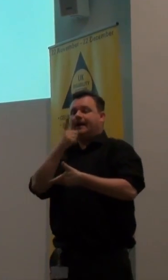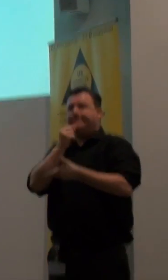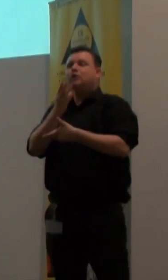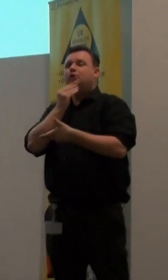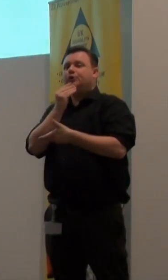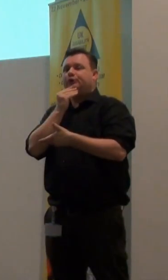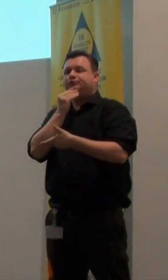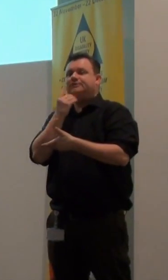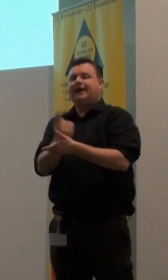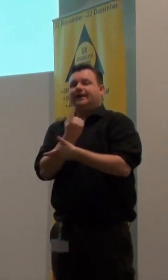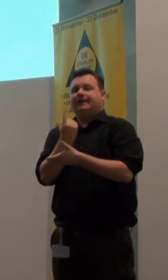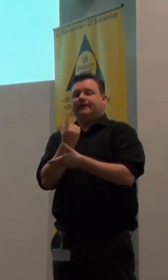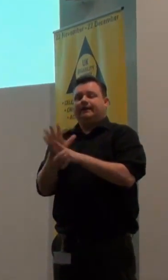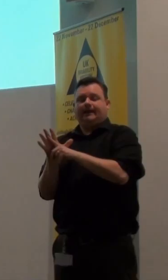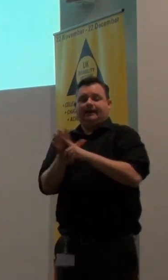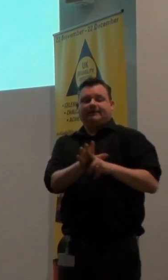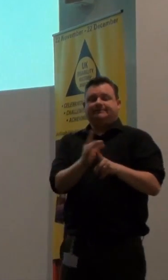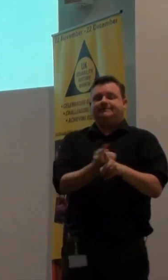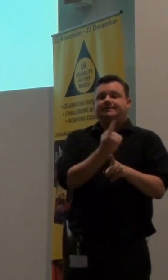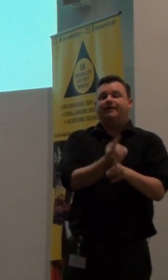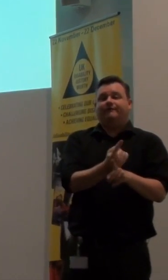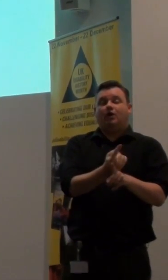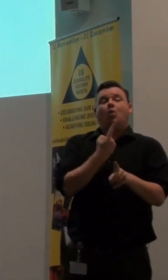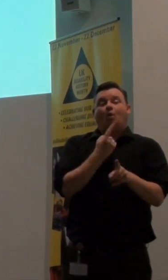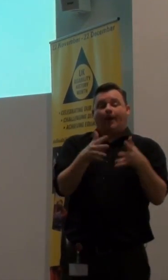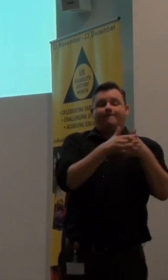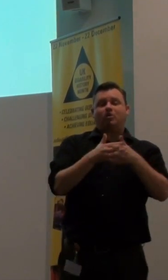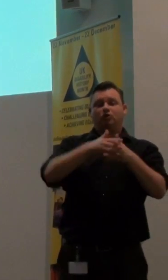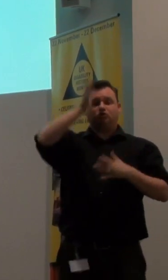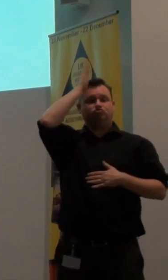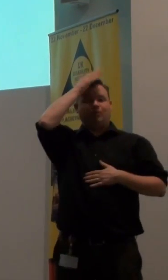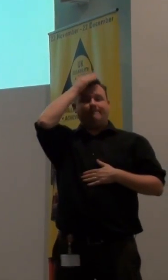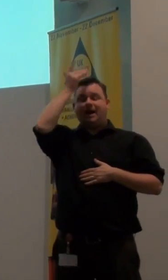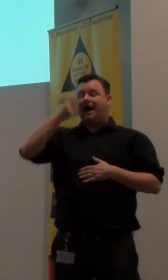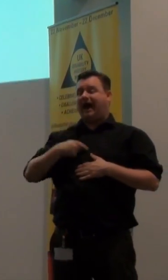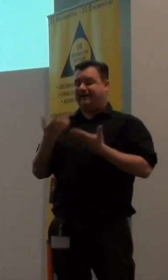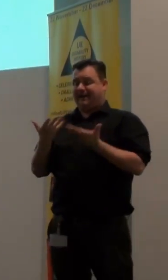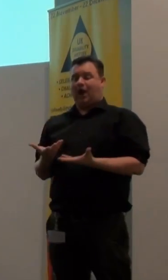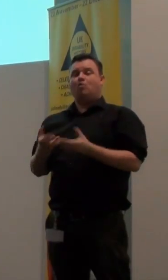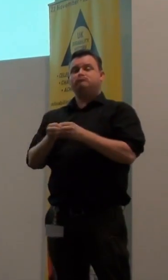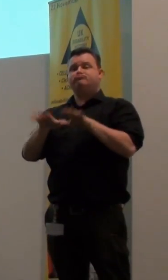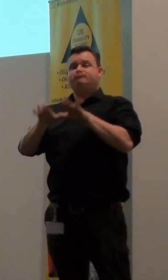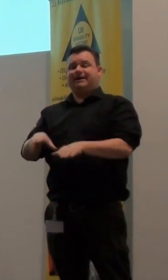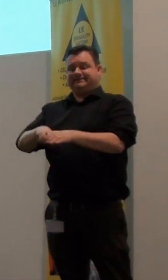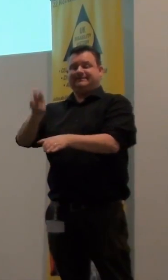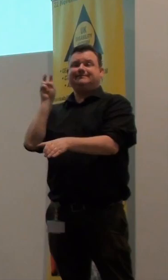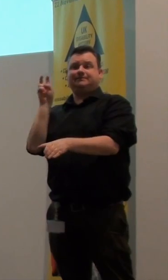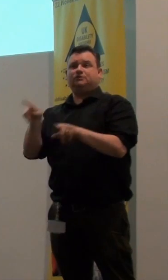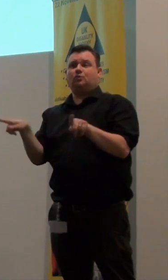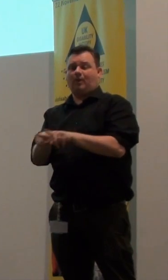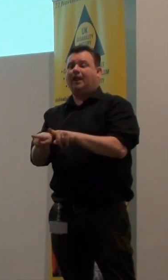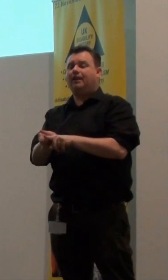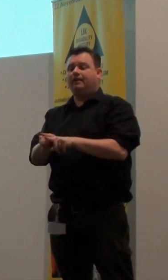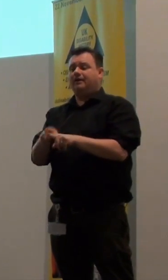that in America. I believe we saw it in Britain over Brexit as well, because I don't think people were informed what that was. For eight years, I